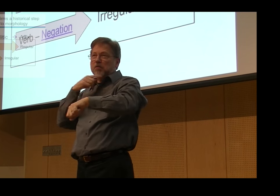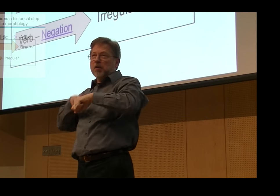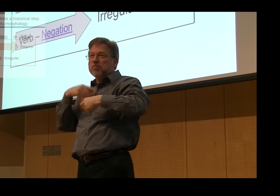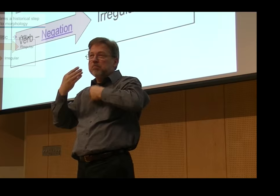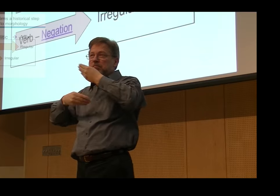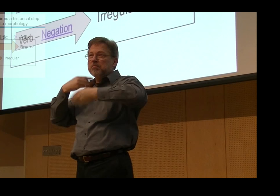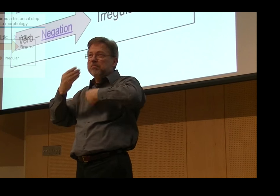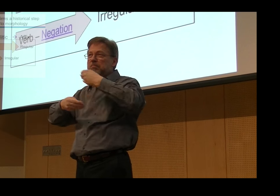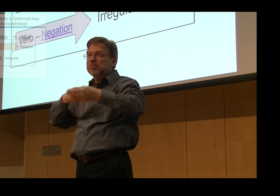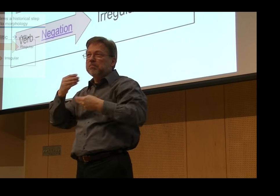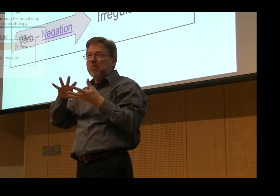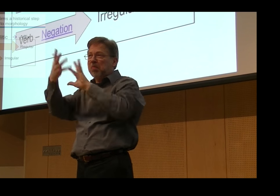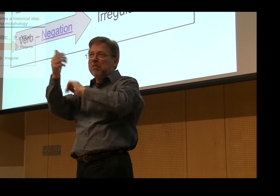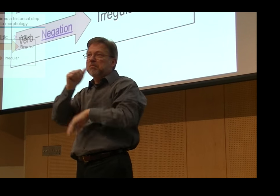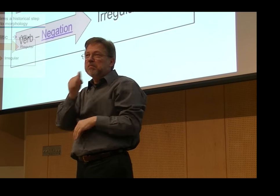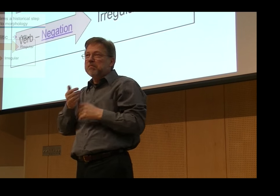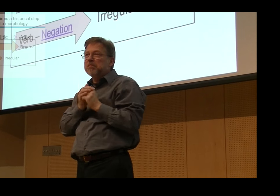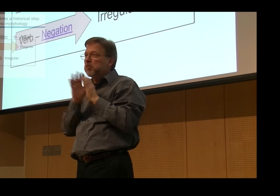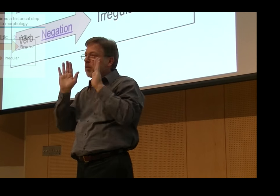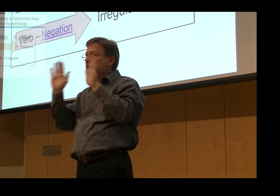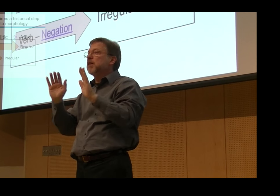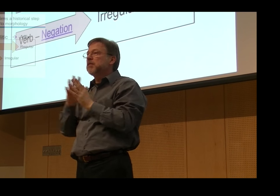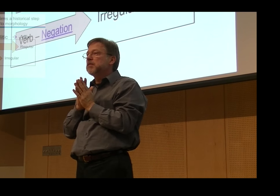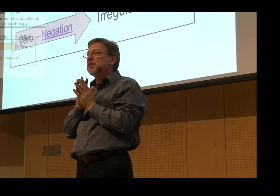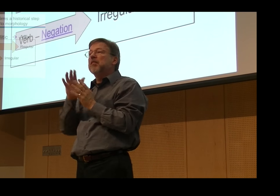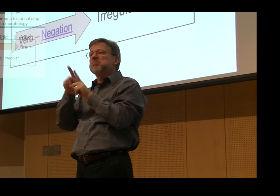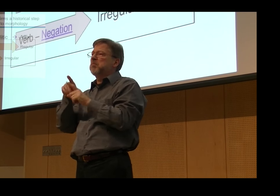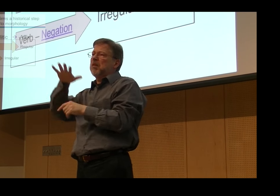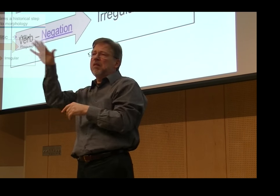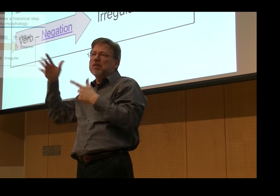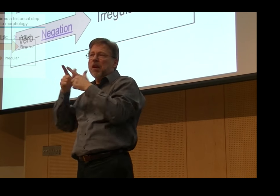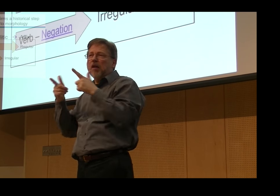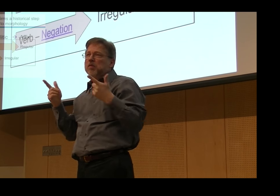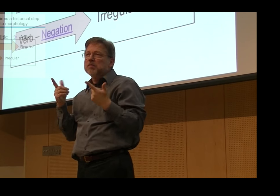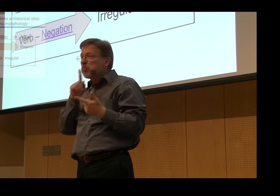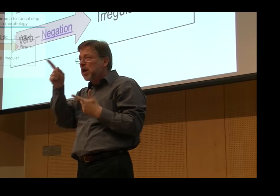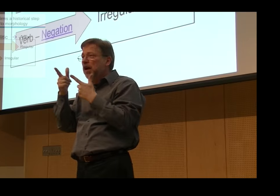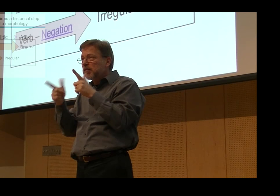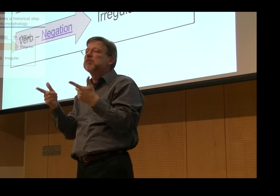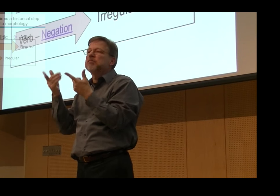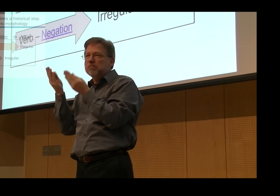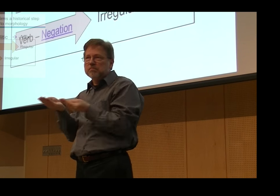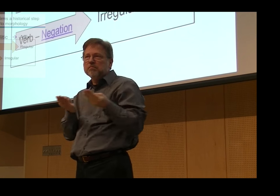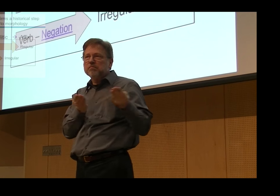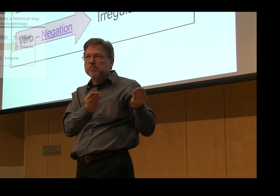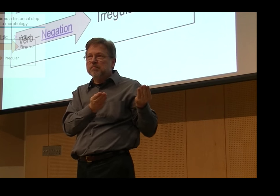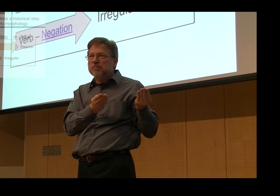even in Canada, people use the same ordering of elements to convey the same concept or the same